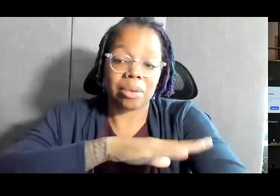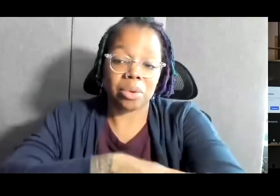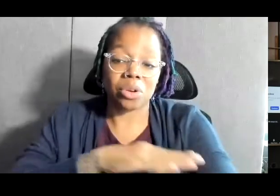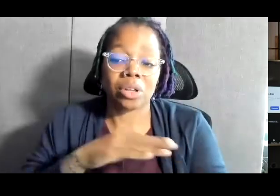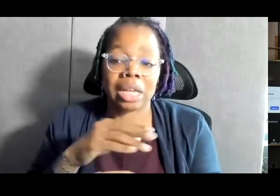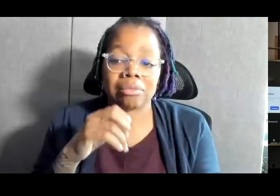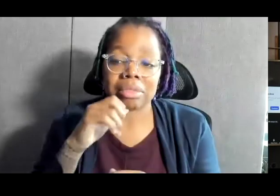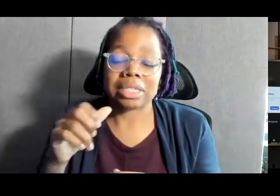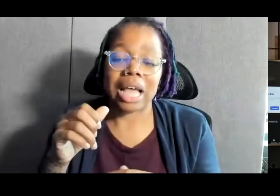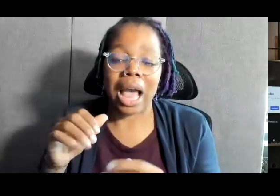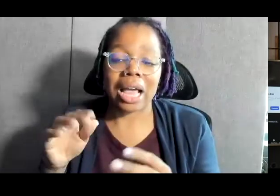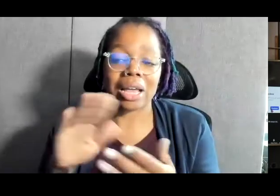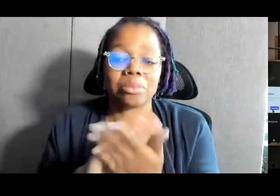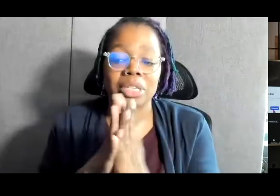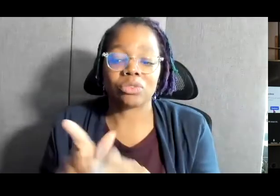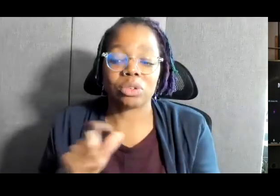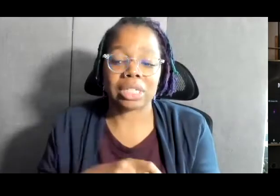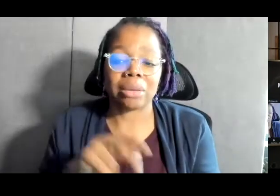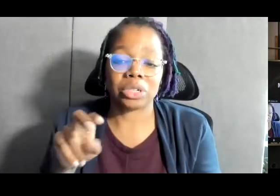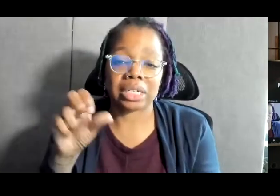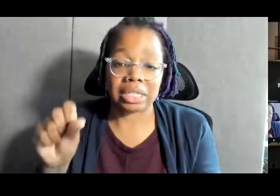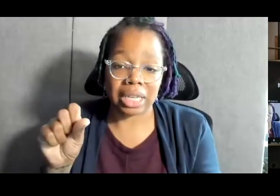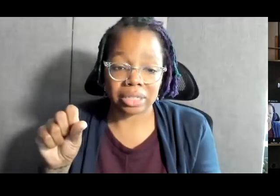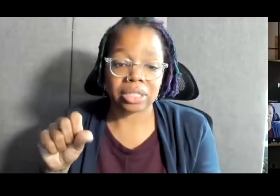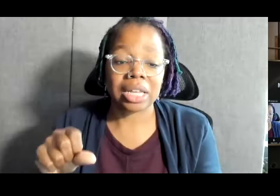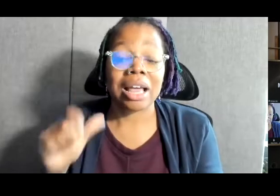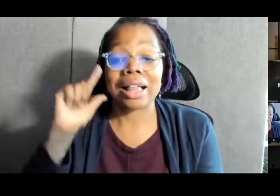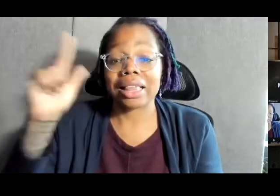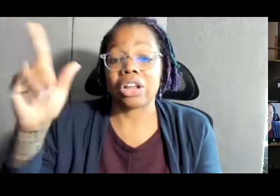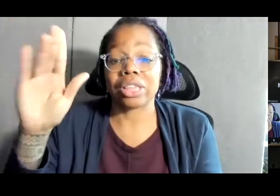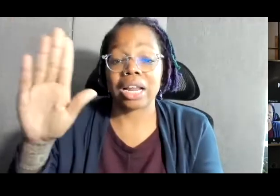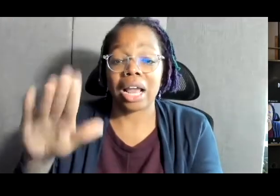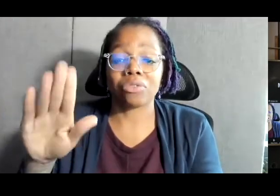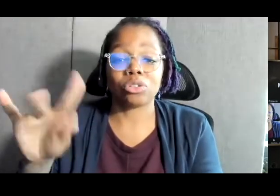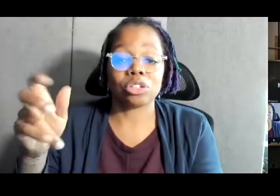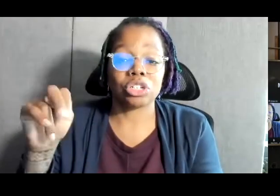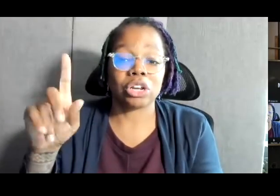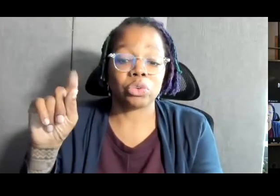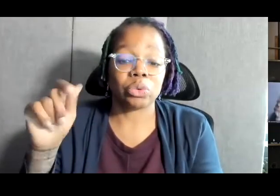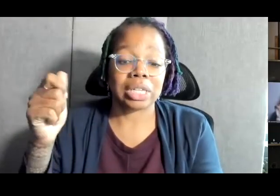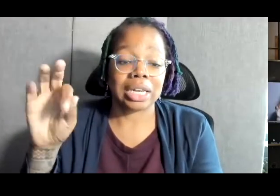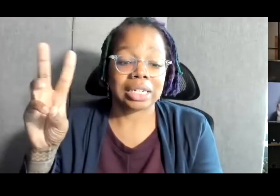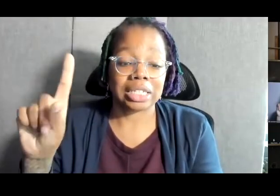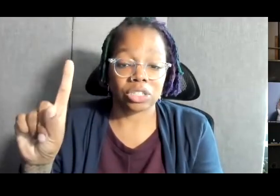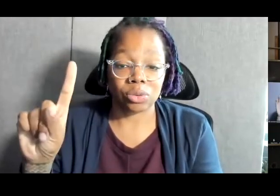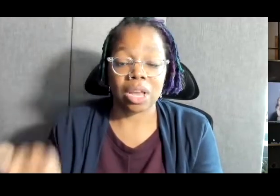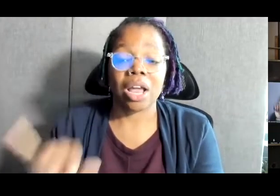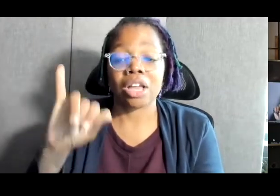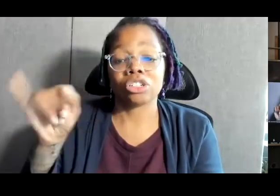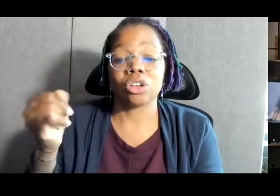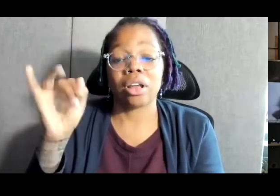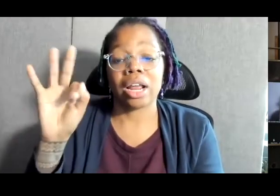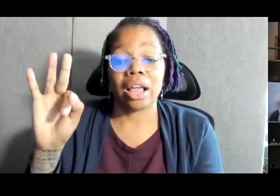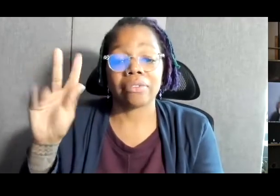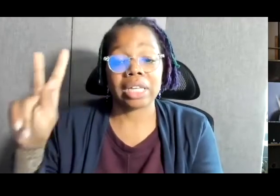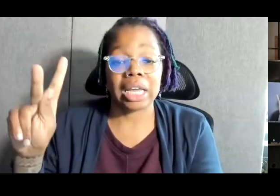the United States. Later that afternoon of January 20, 1961, John F. Kennedy took the oath